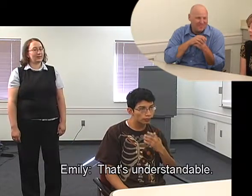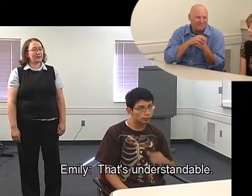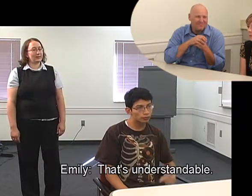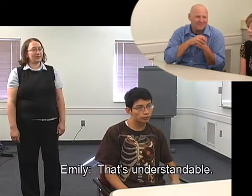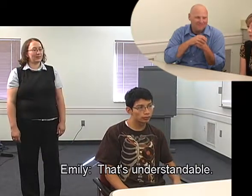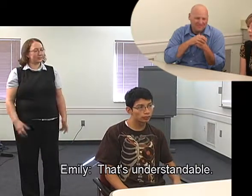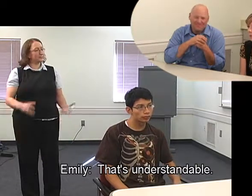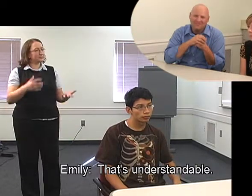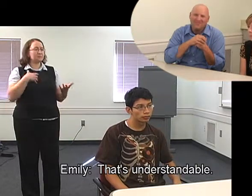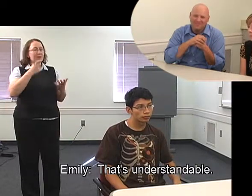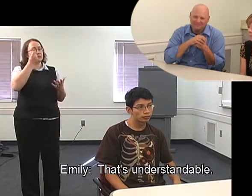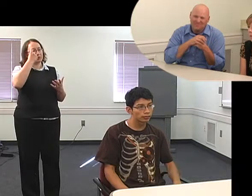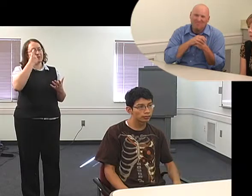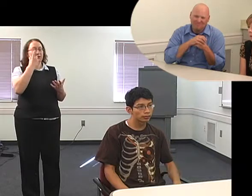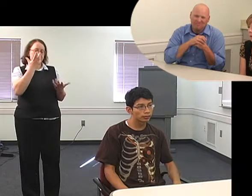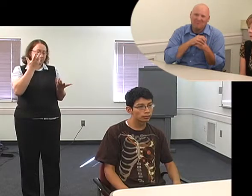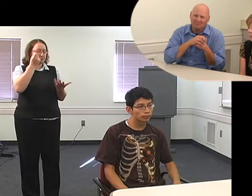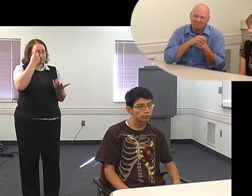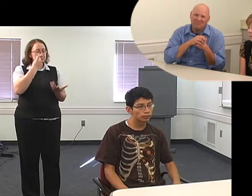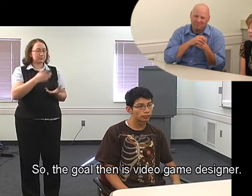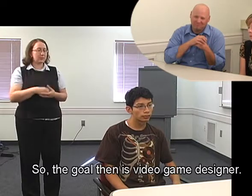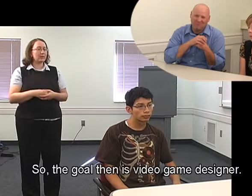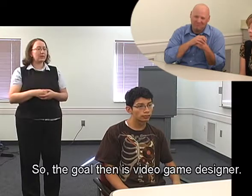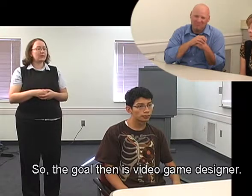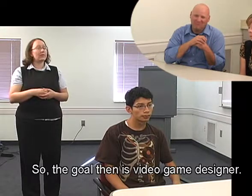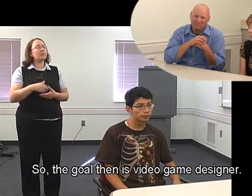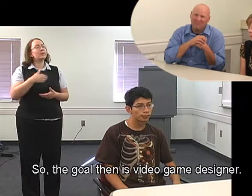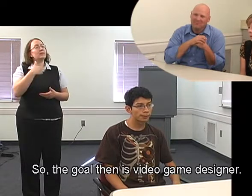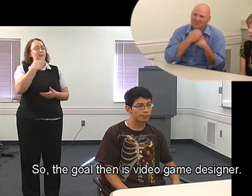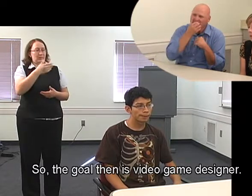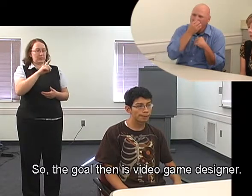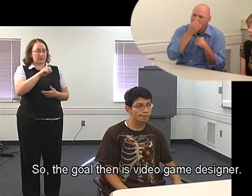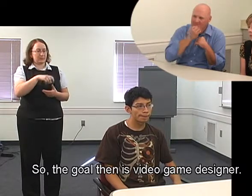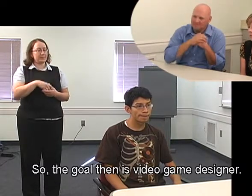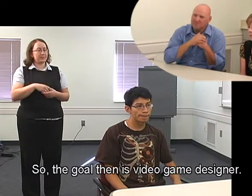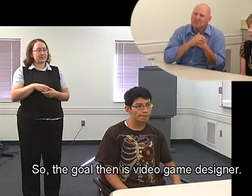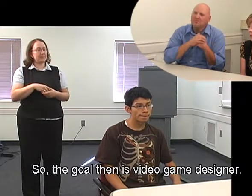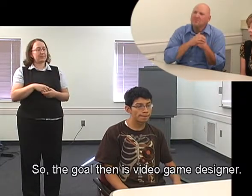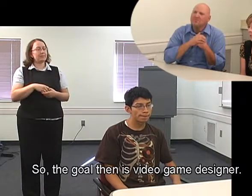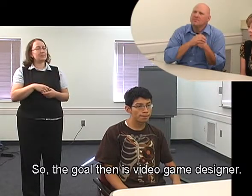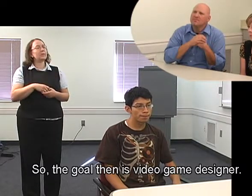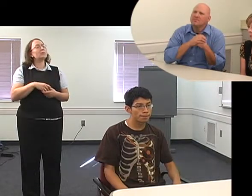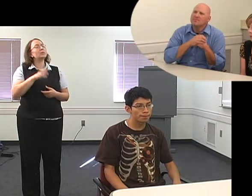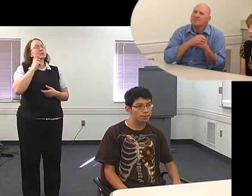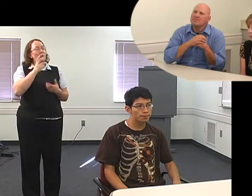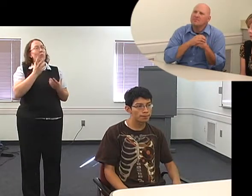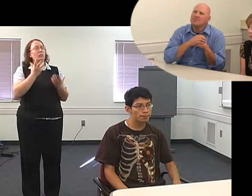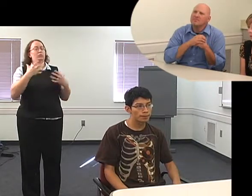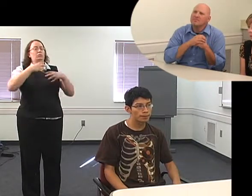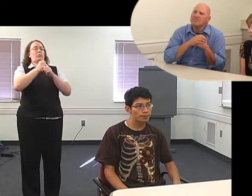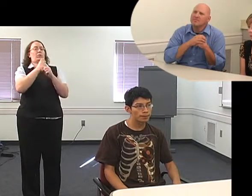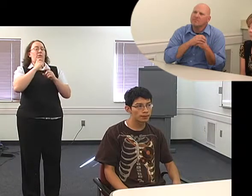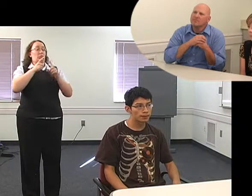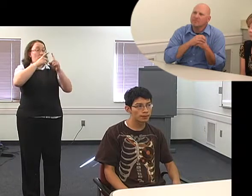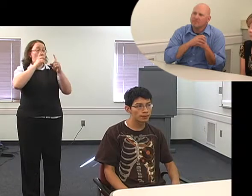that's understandable so the goal then is video game designer